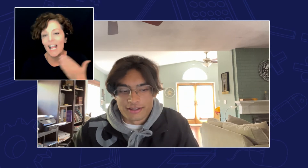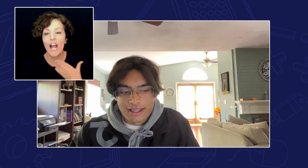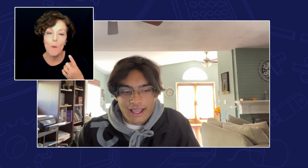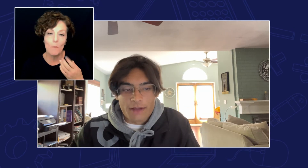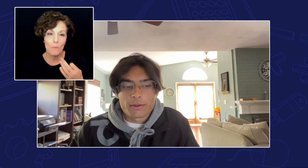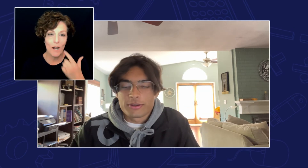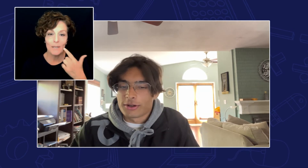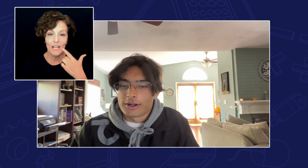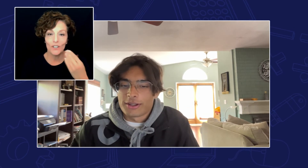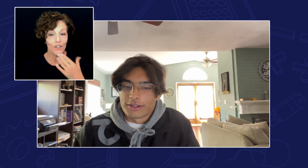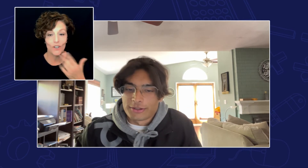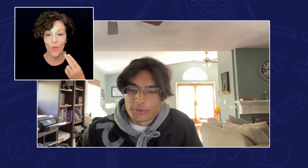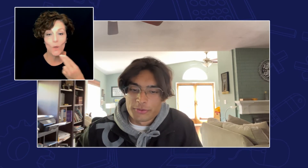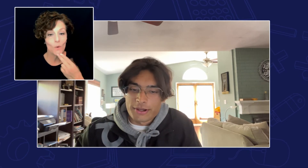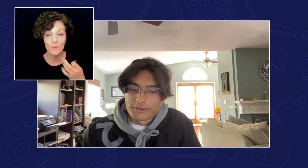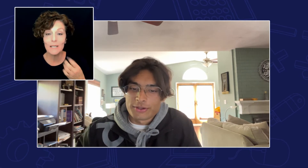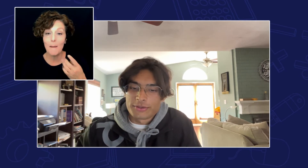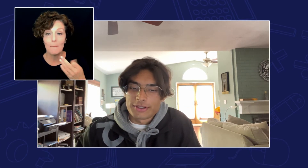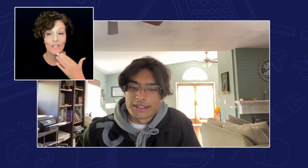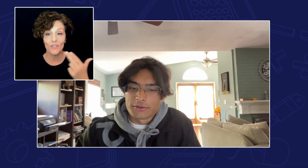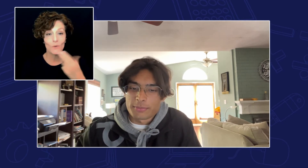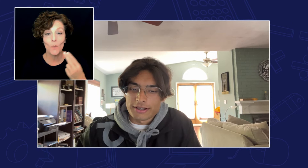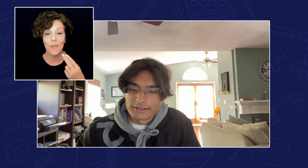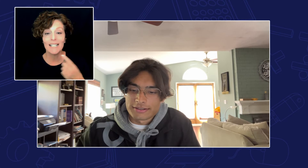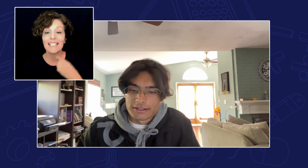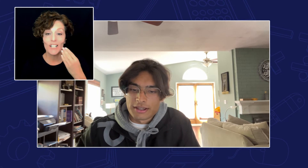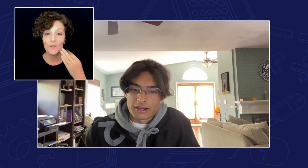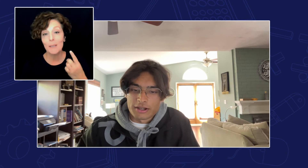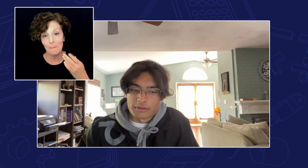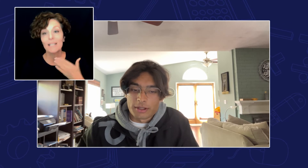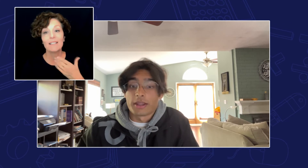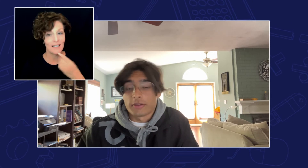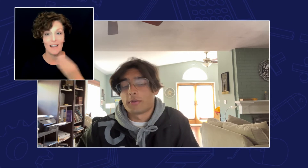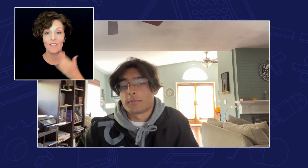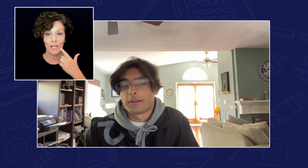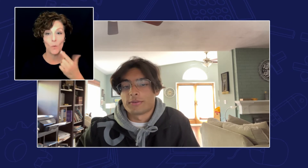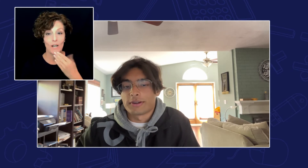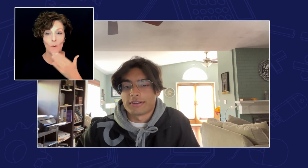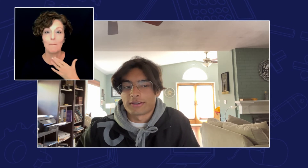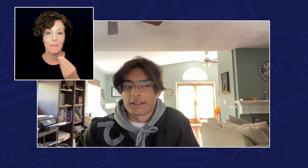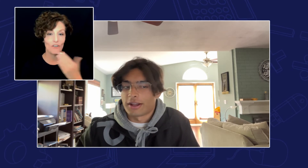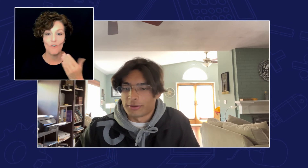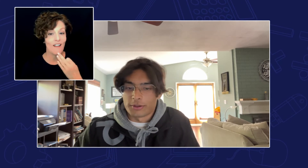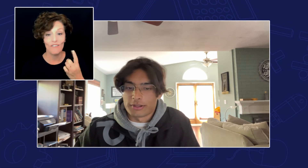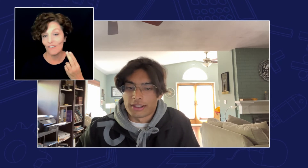I'll probably learn all the the cool spots to go to the dinner spots um and I definitely want to make new friends because I'll know no one there